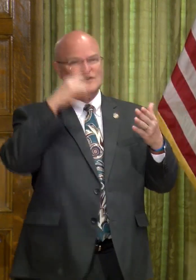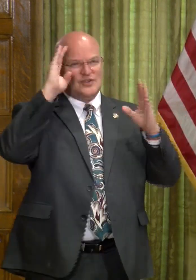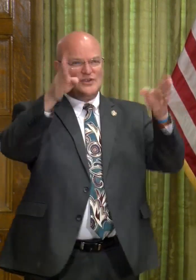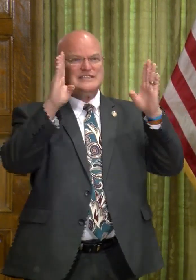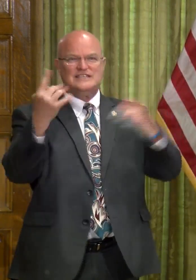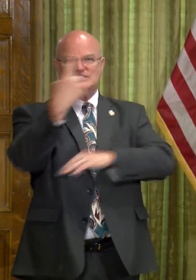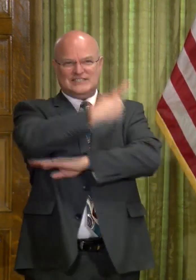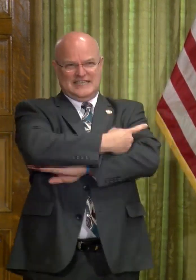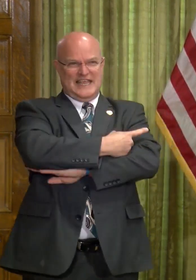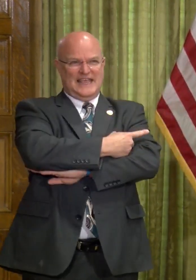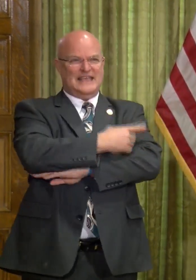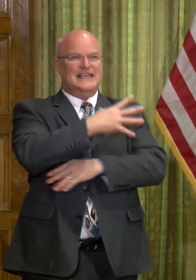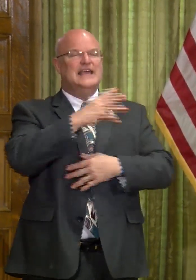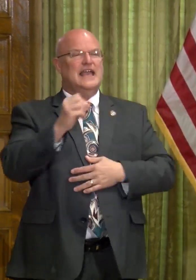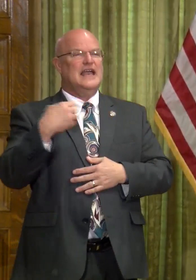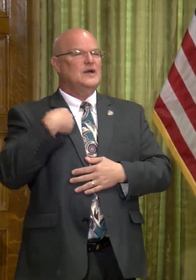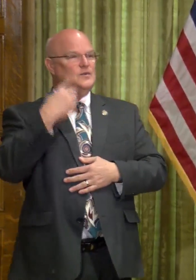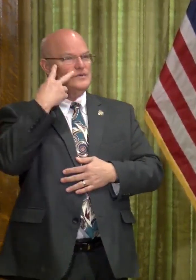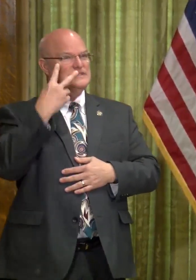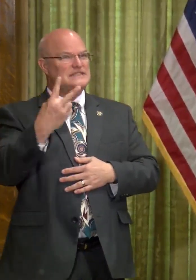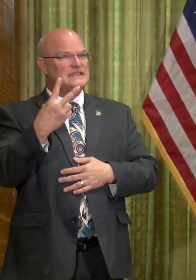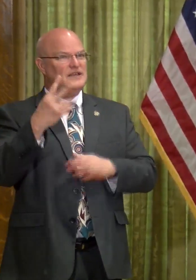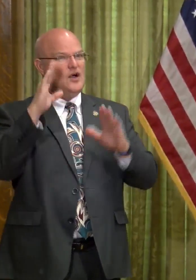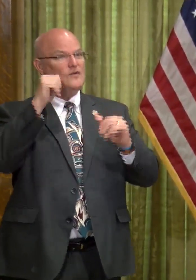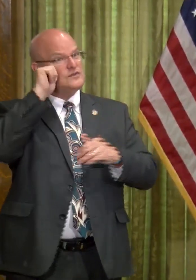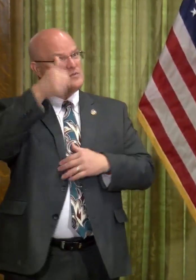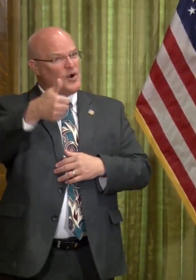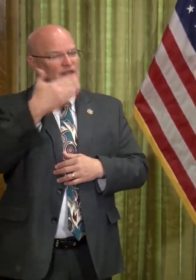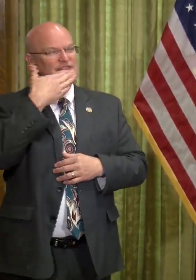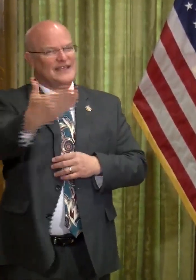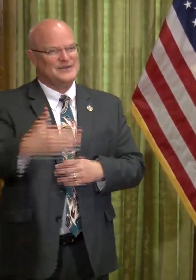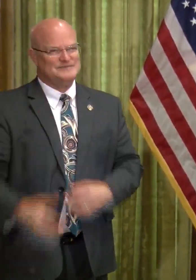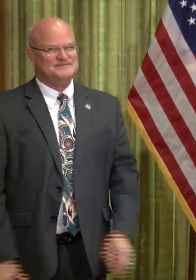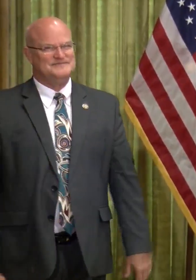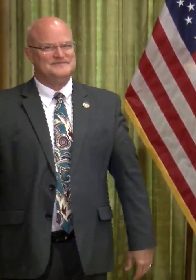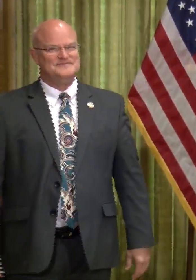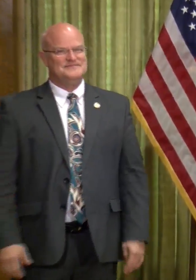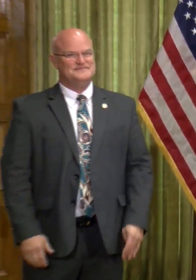uh, attention today. And, uh, we'll see hopefully you tomorrow. Thank you.